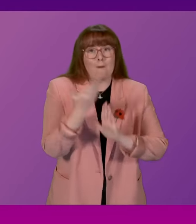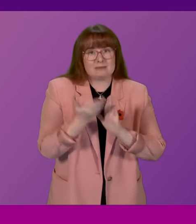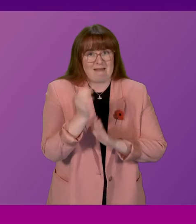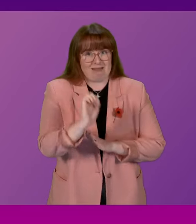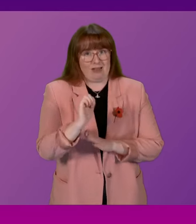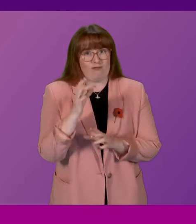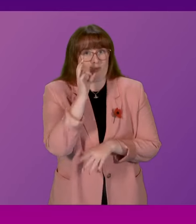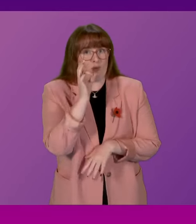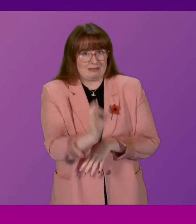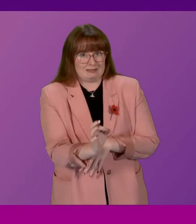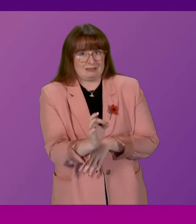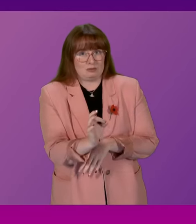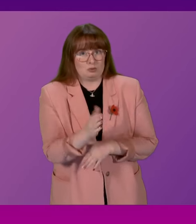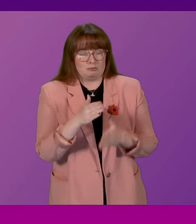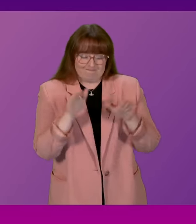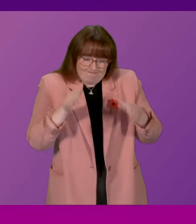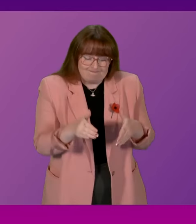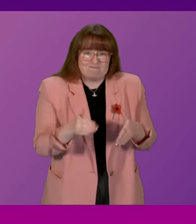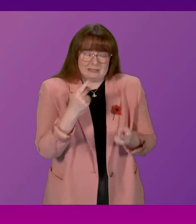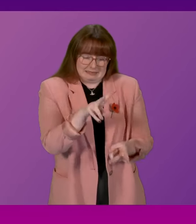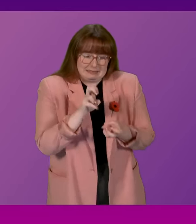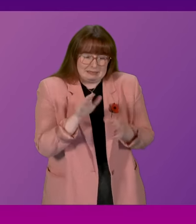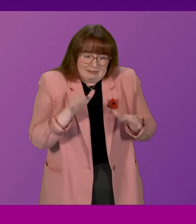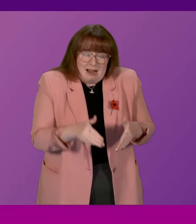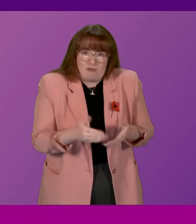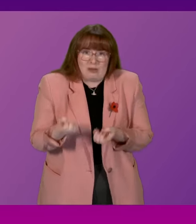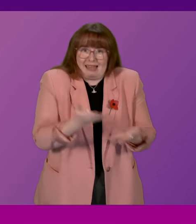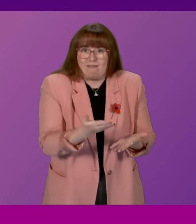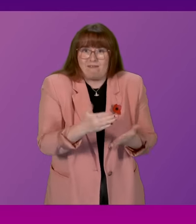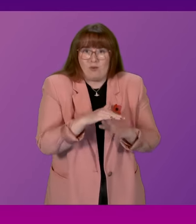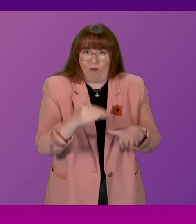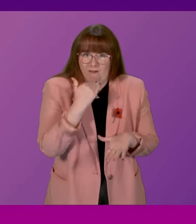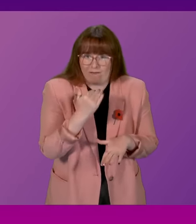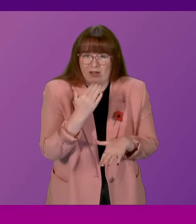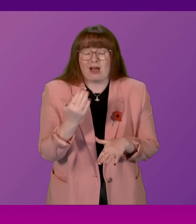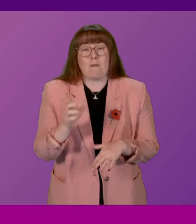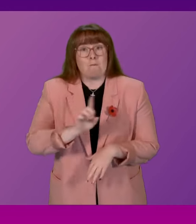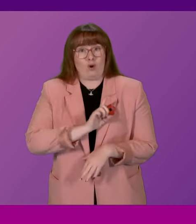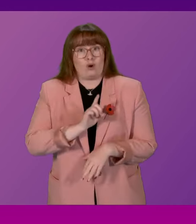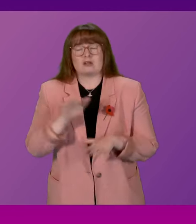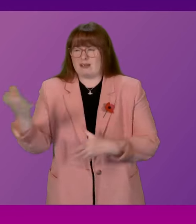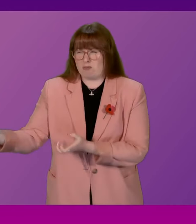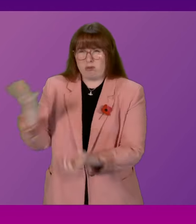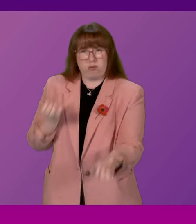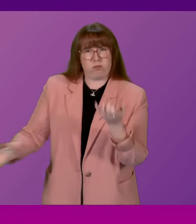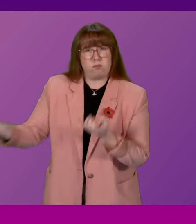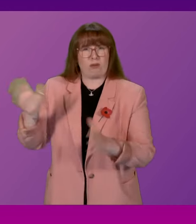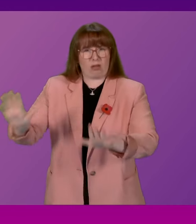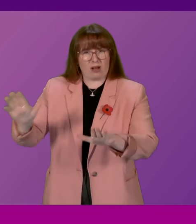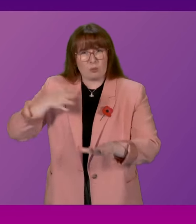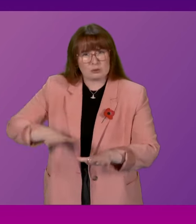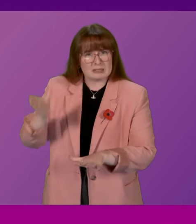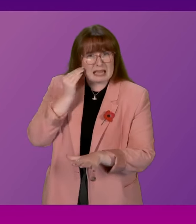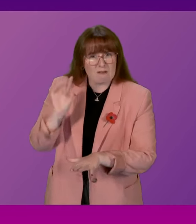too narrowly. And subsequently, having done so, having done so, we have